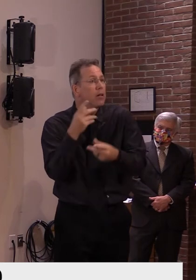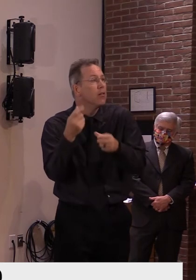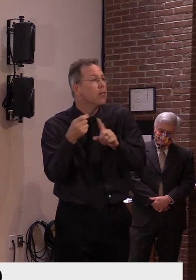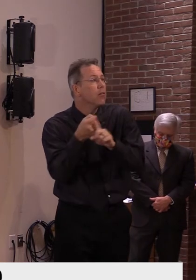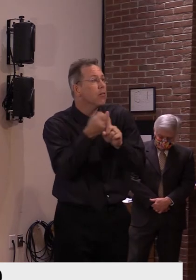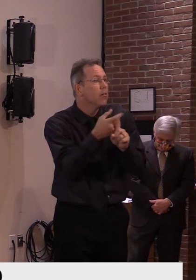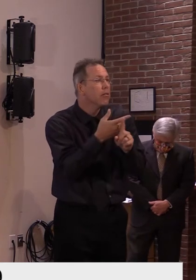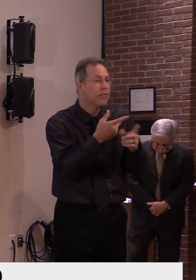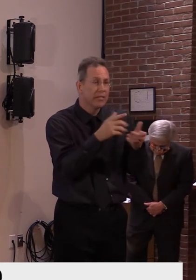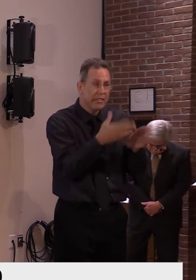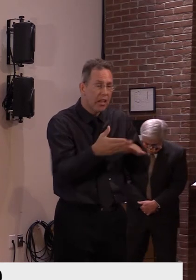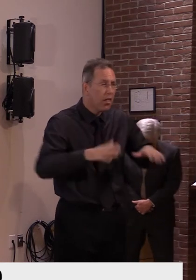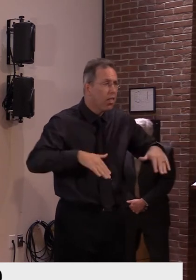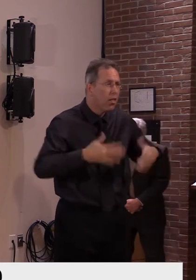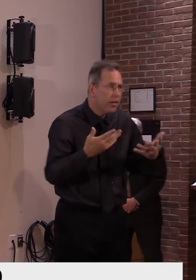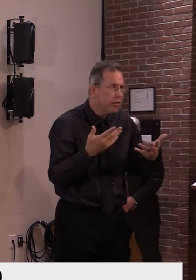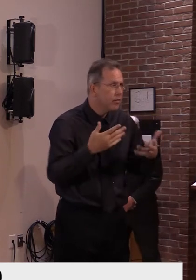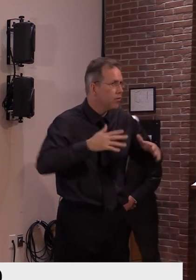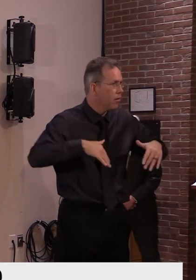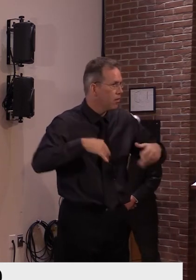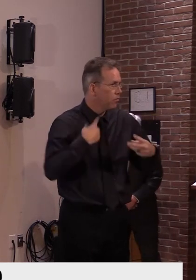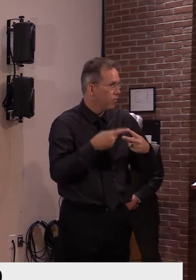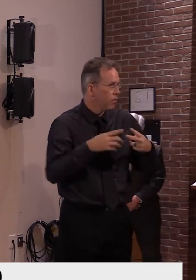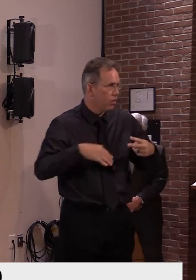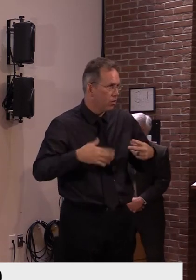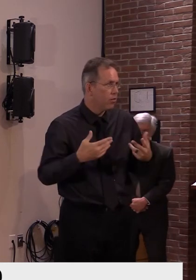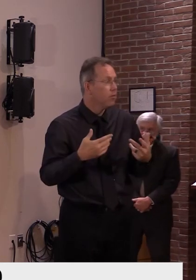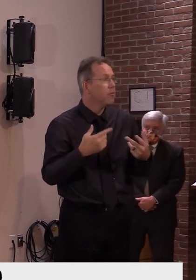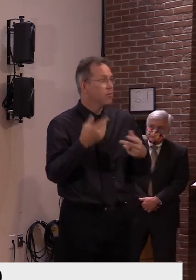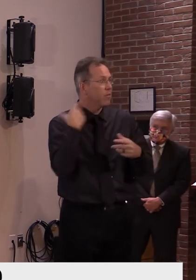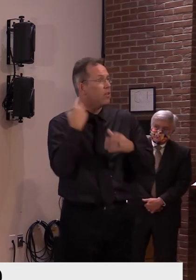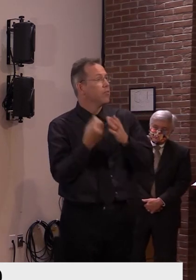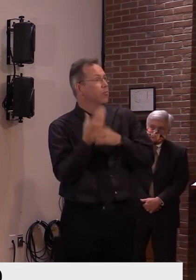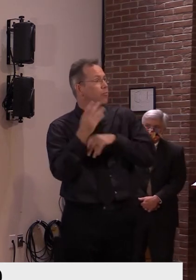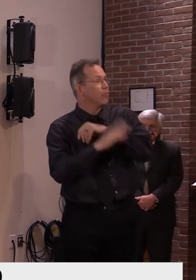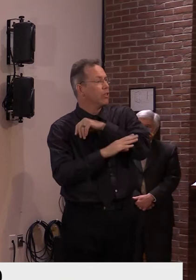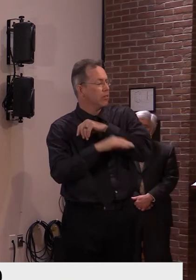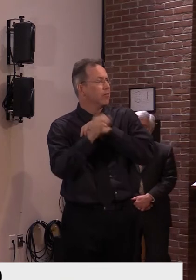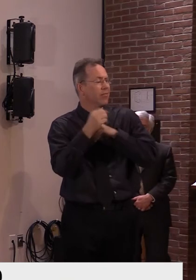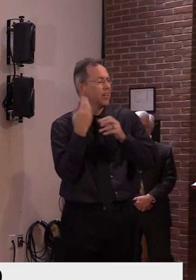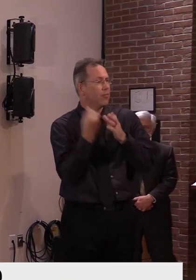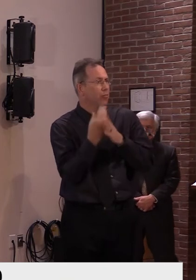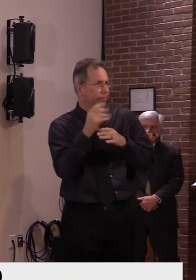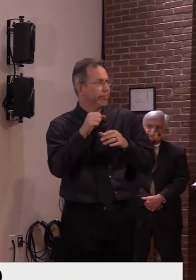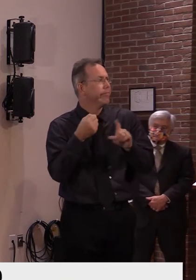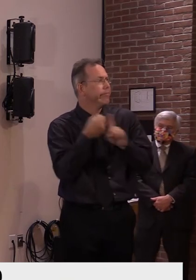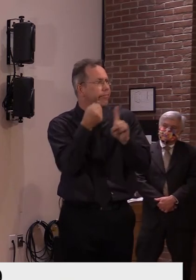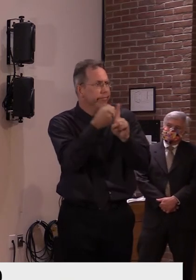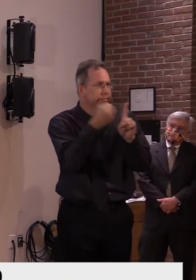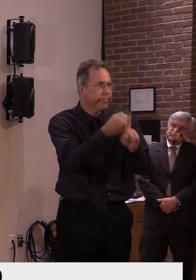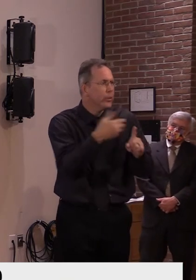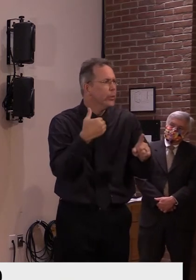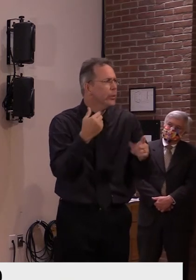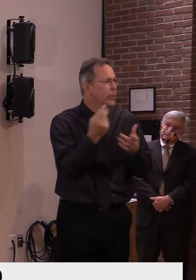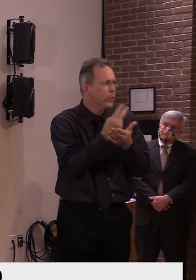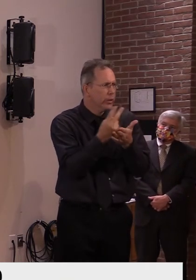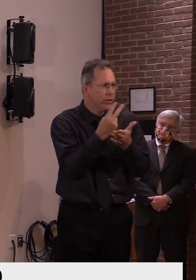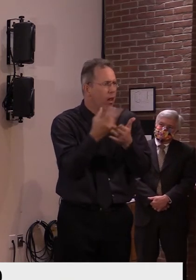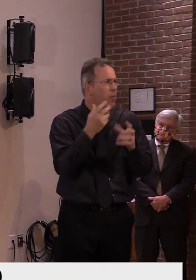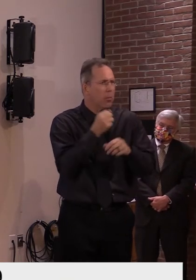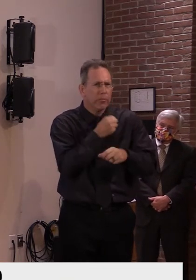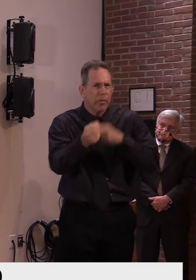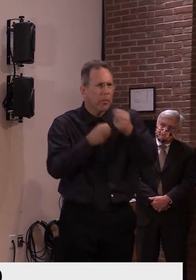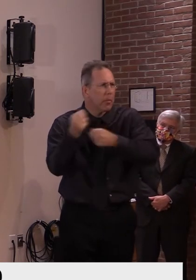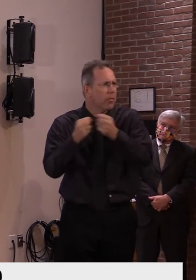the spring when, you know, we saw obviously a really rapid rise in cases and pretty shortly thereafter, a pretty substantial rise in hospitalizations